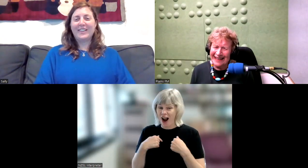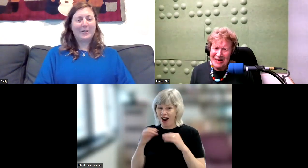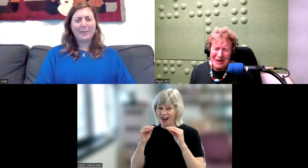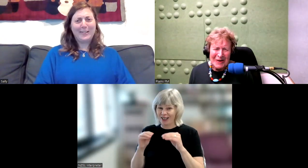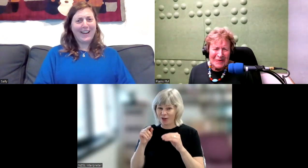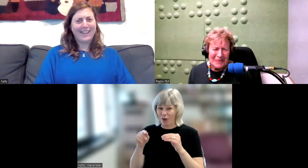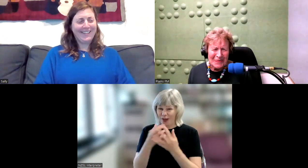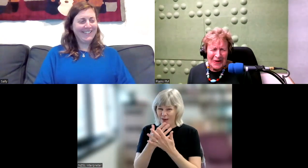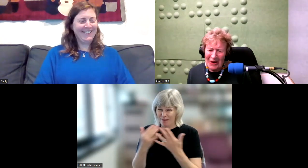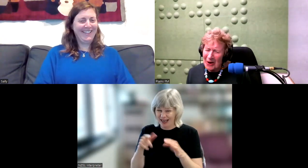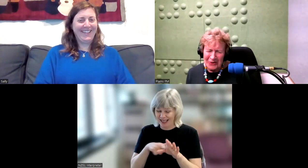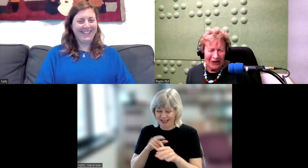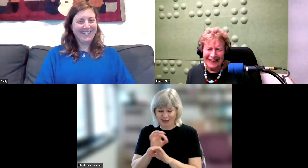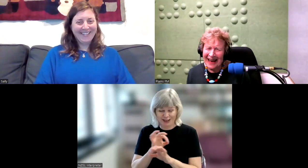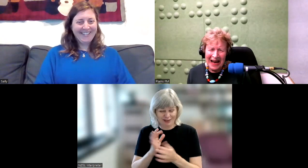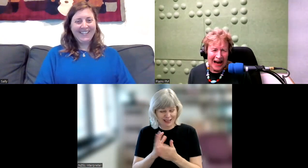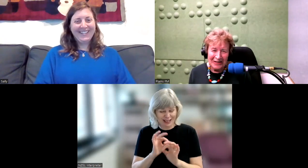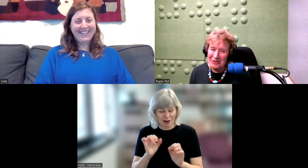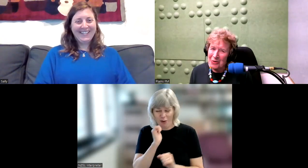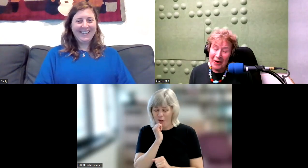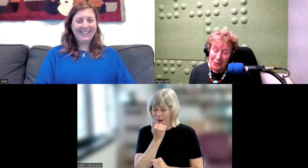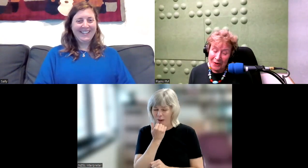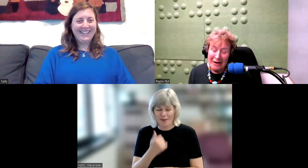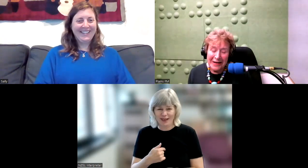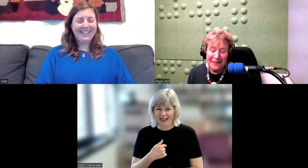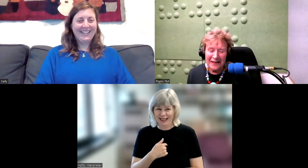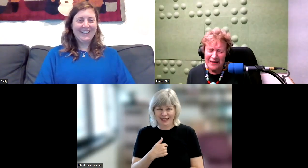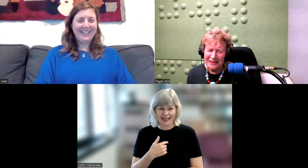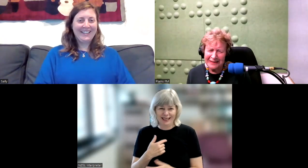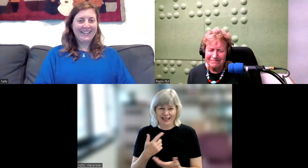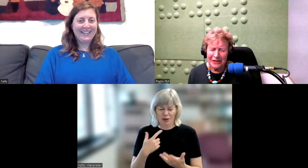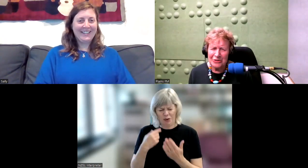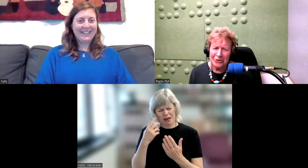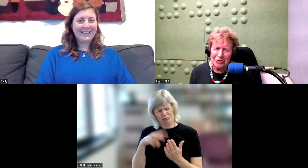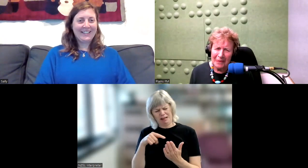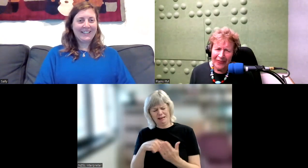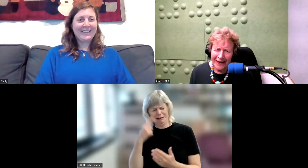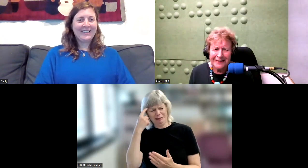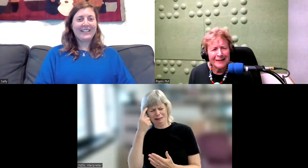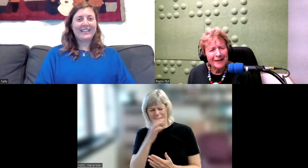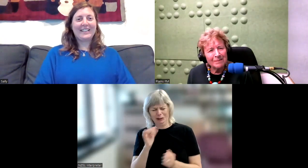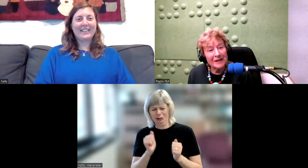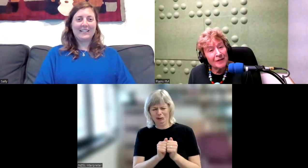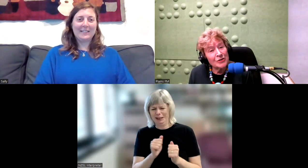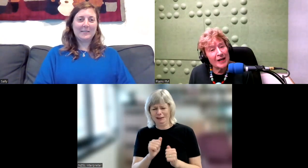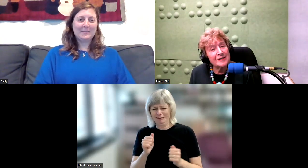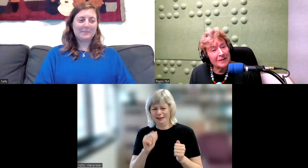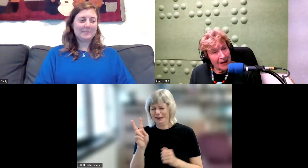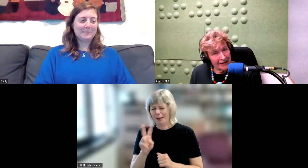No, I wouldn't go there. No. I don't know when I read that. I thought, I'm not too sure about that. But in those days, it may have